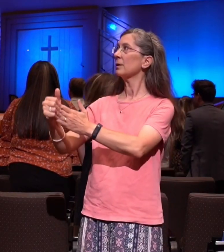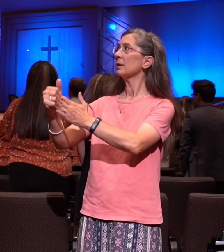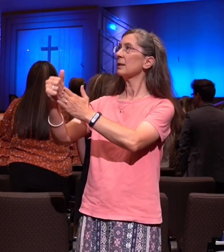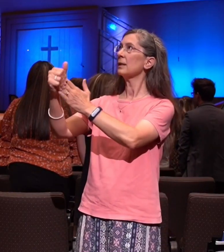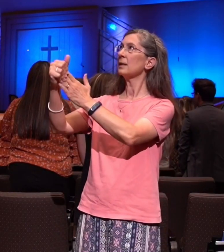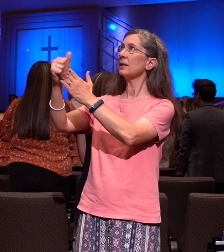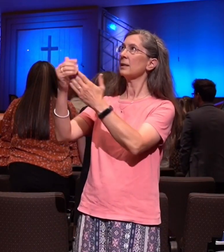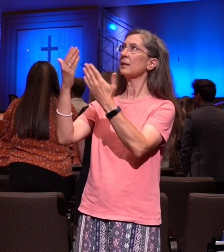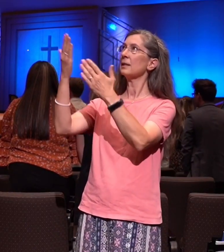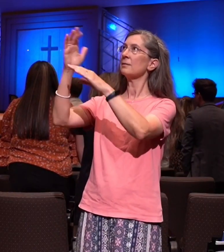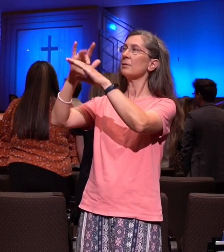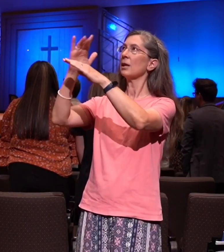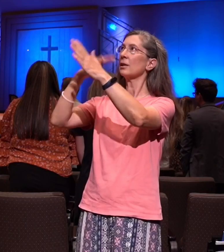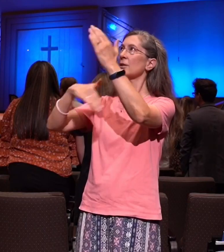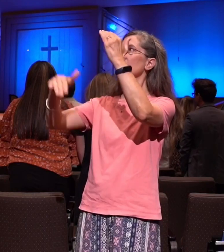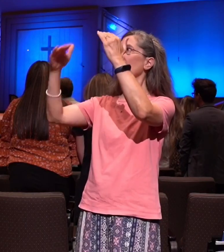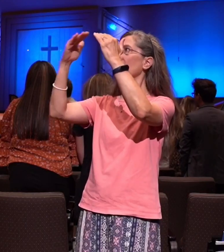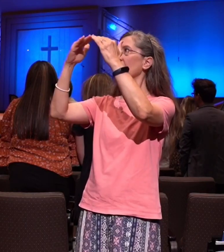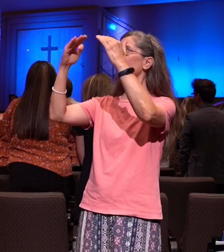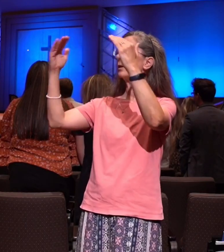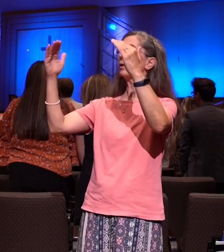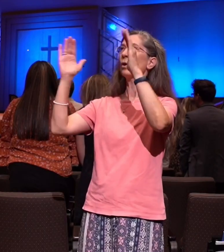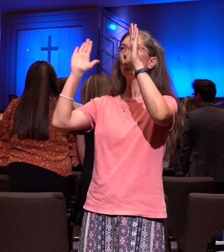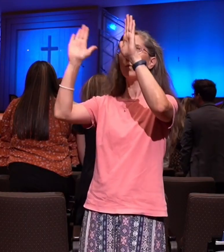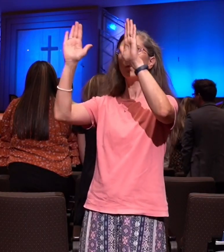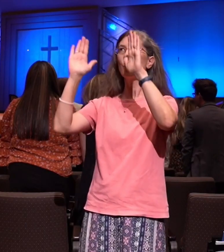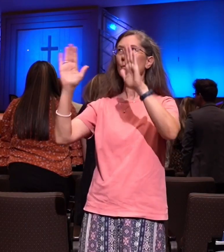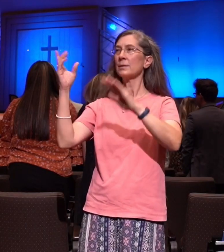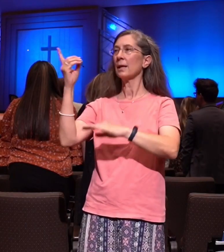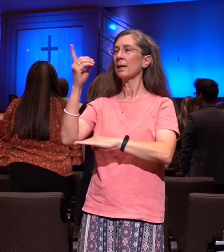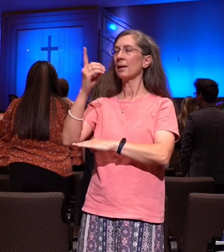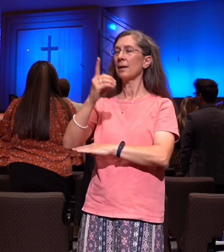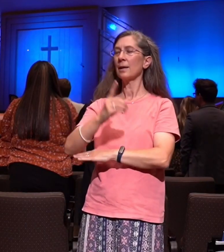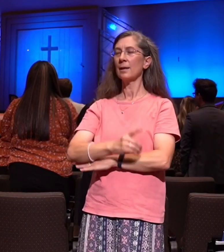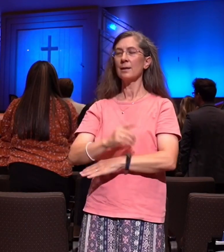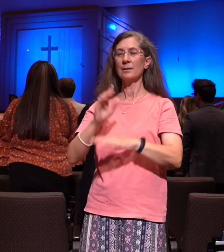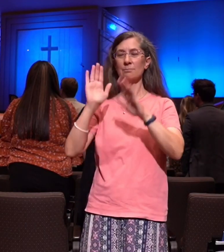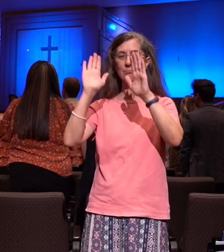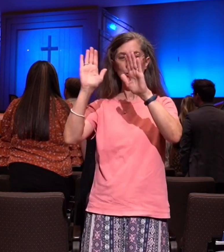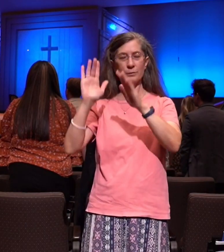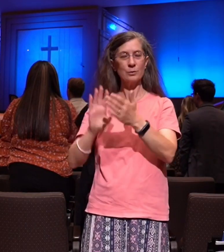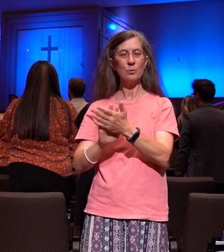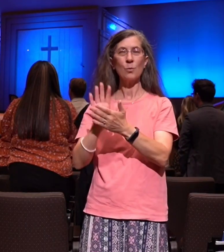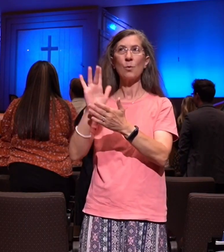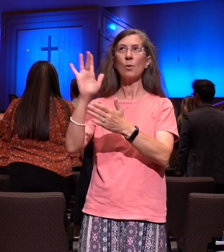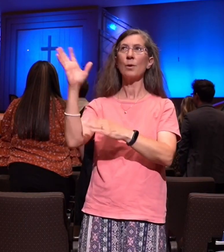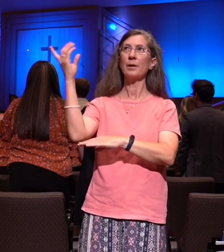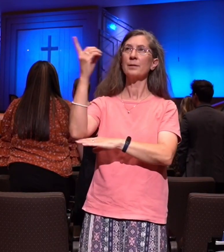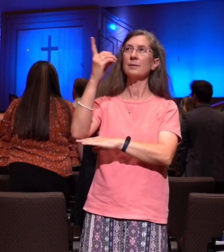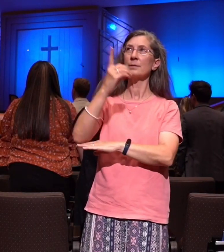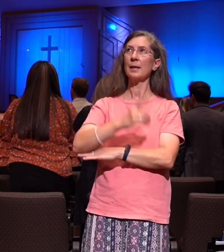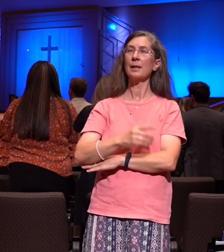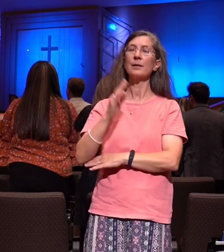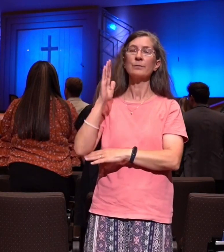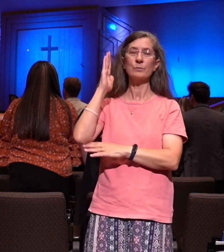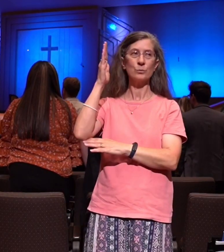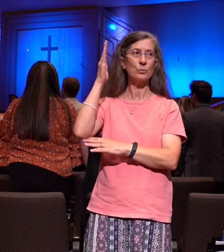through the promised land. What a day, glorious day that will be.